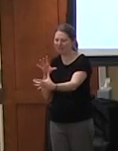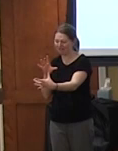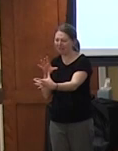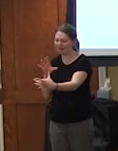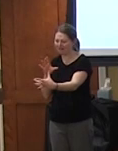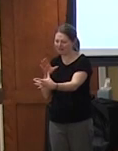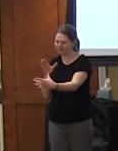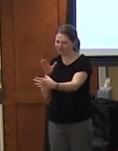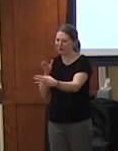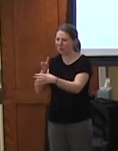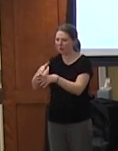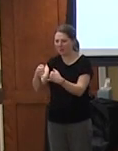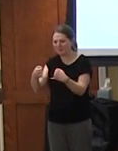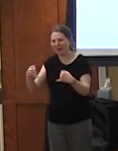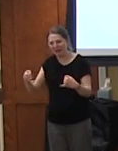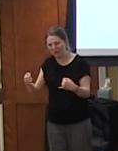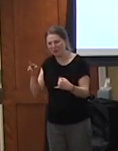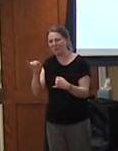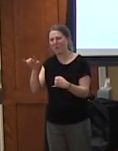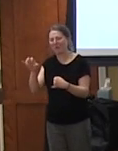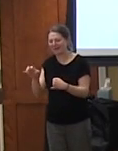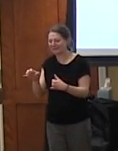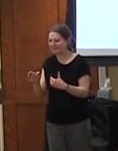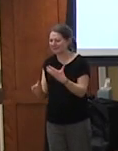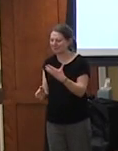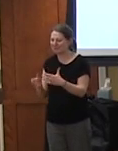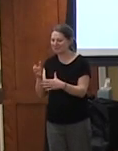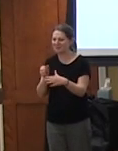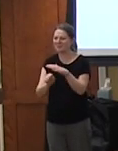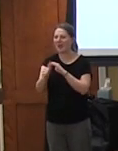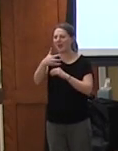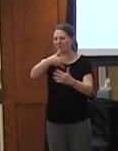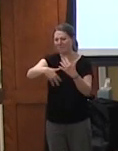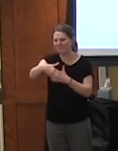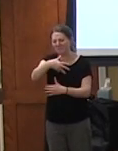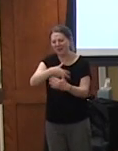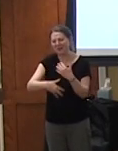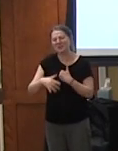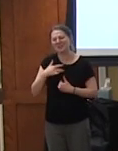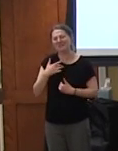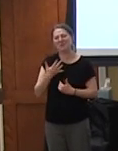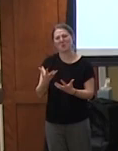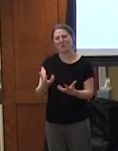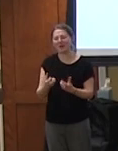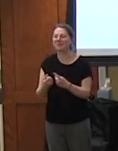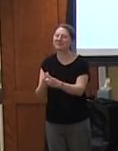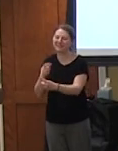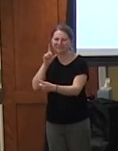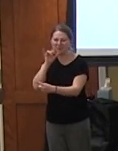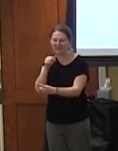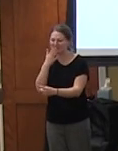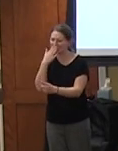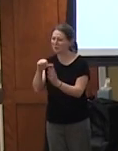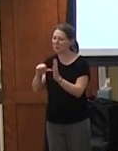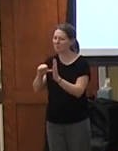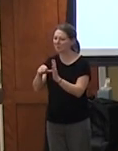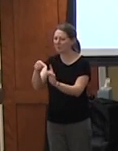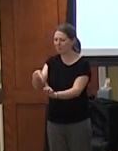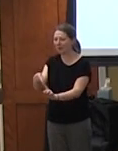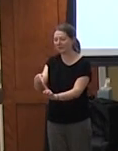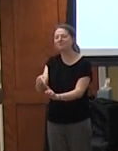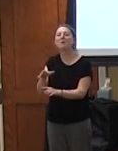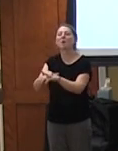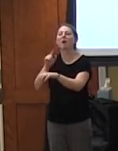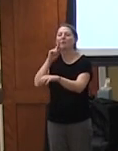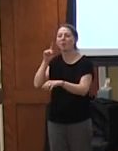boundaries of grace and there's a point to be out there because when i'm making a call for pragmatist hope